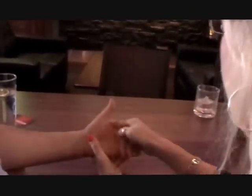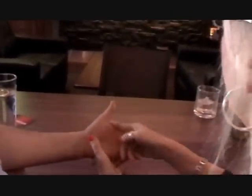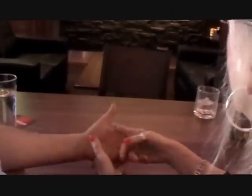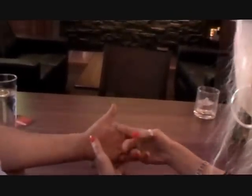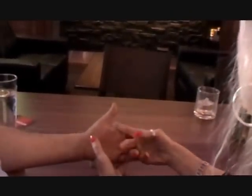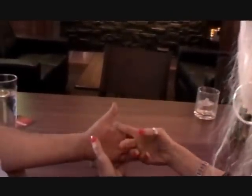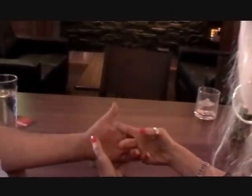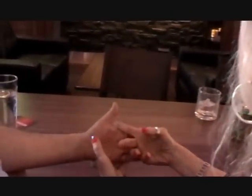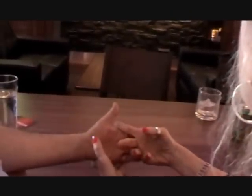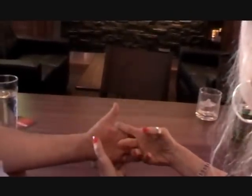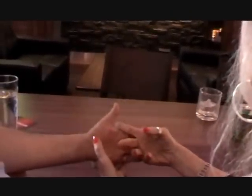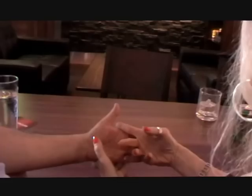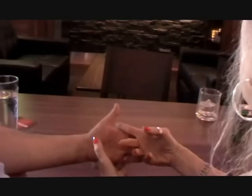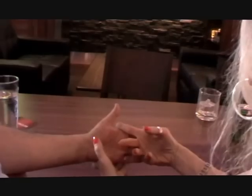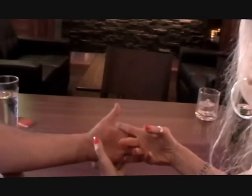... He's he's had a winner